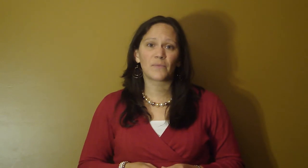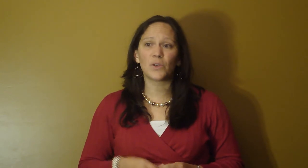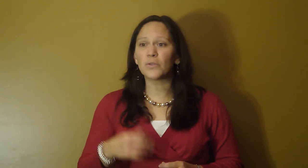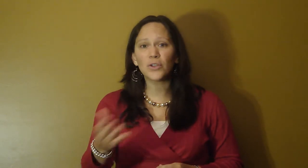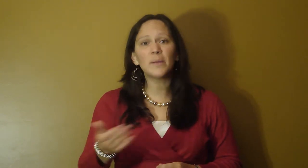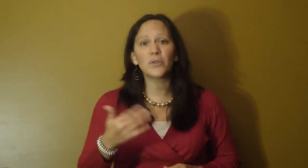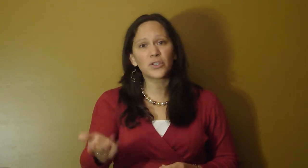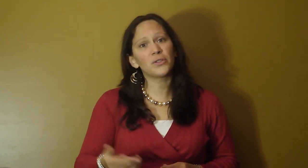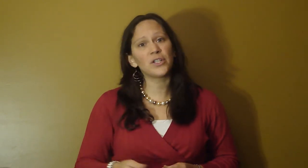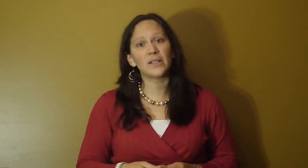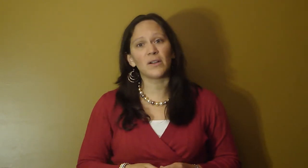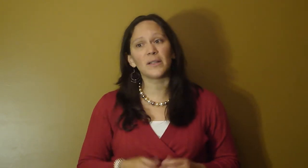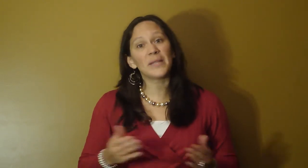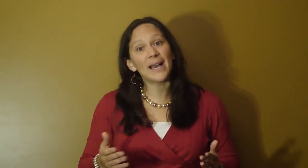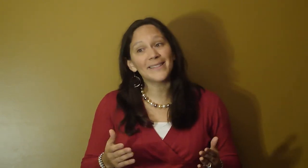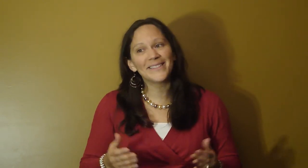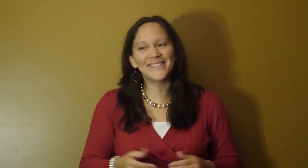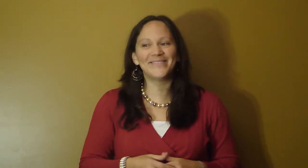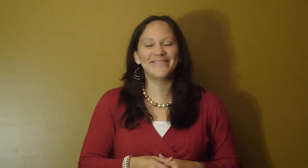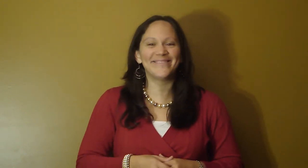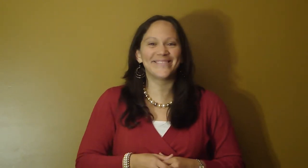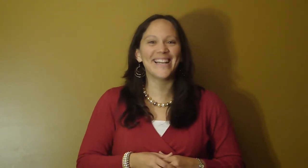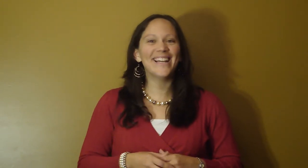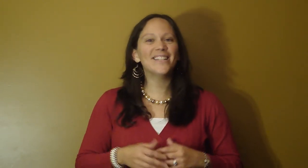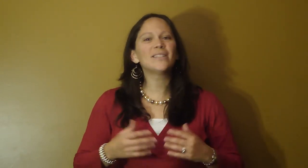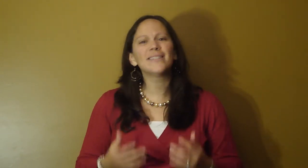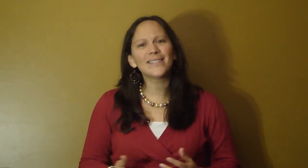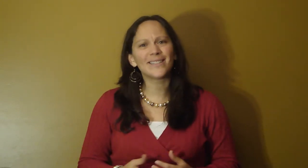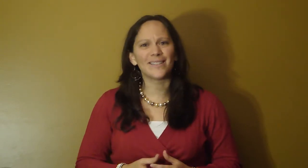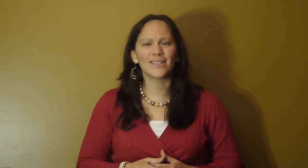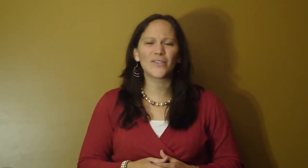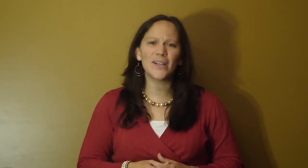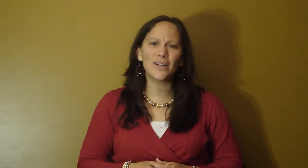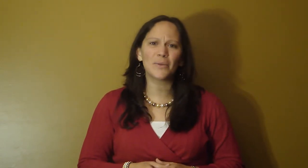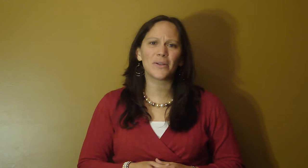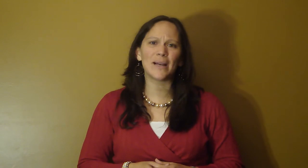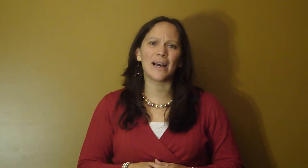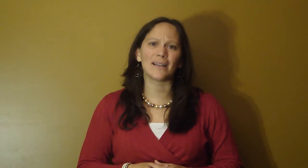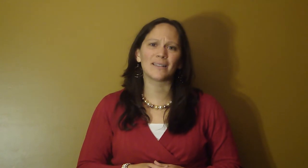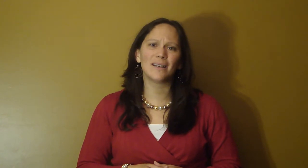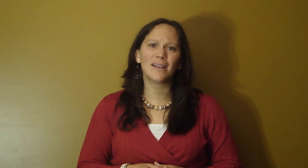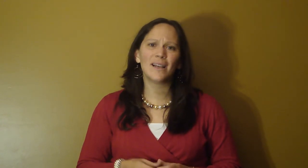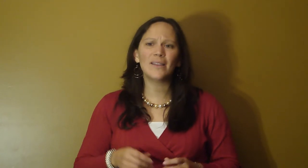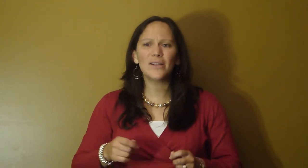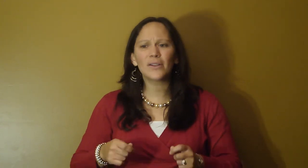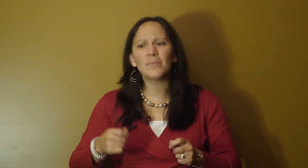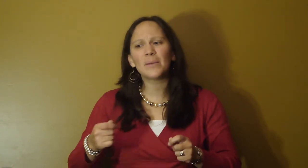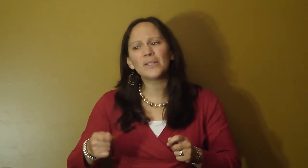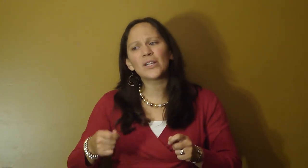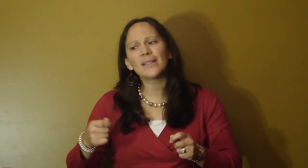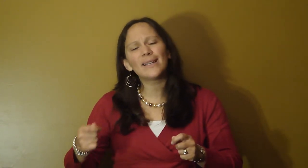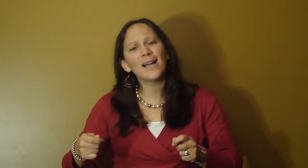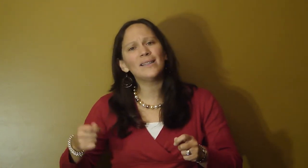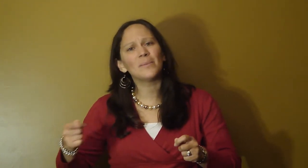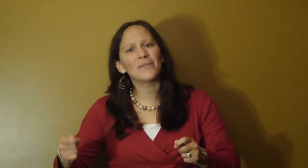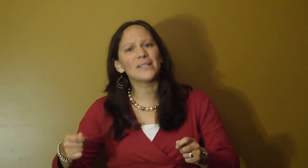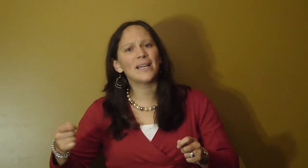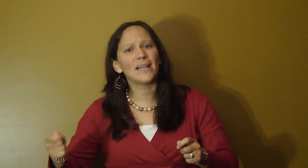Don't try to push your agenda on them yet. Just listen. Just find out where they're at. And then you can maybe gently guide them every day.